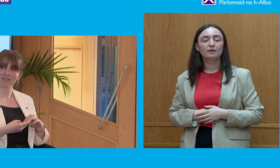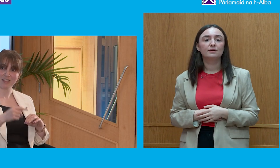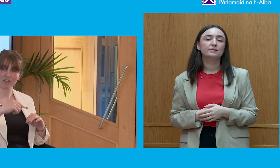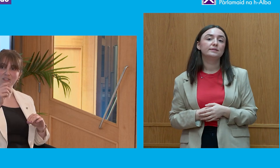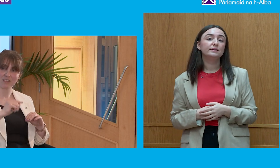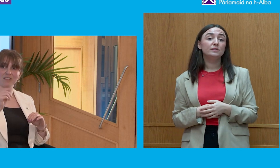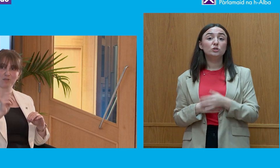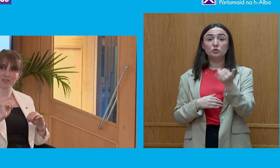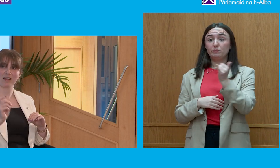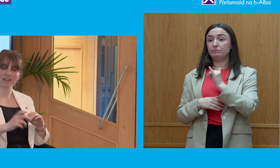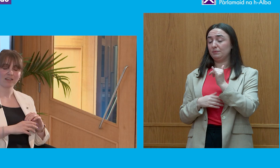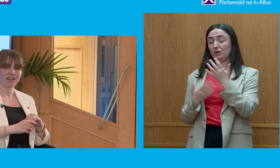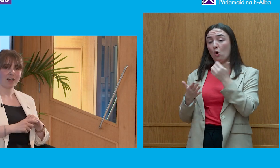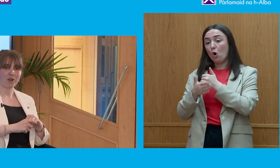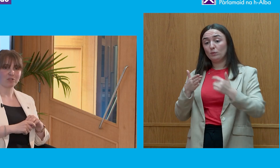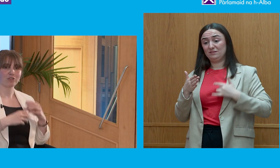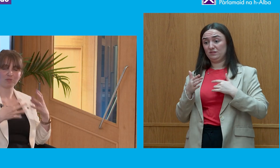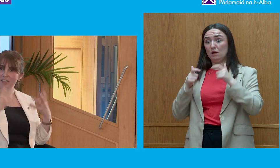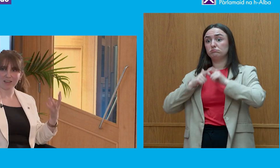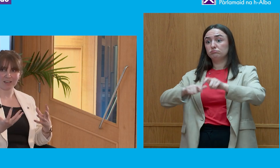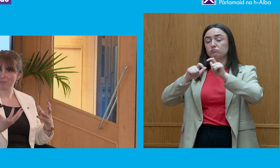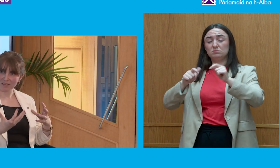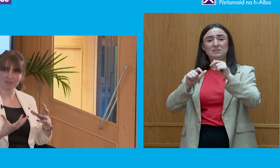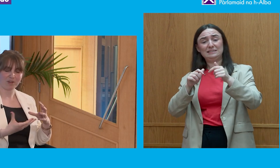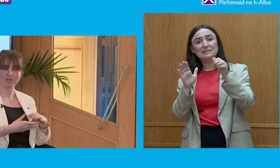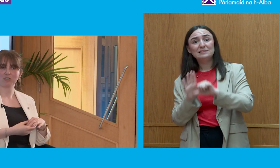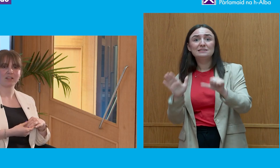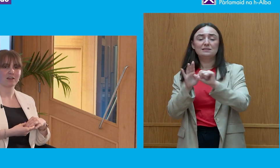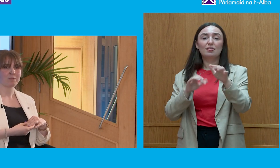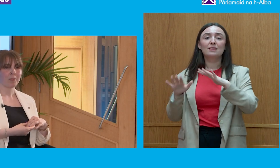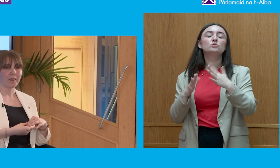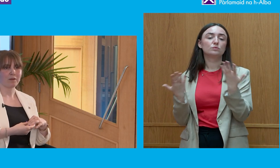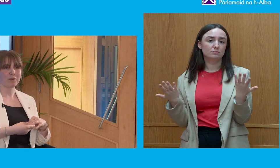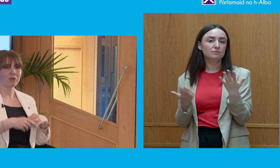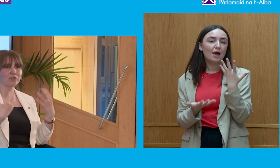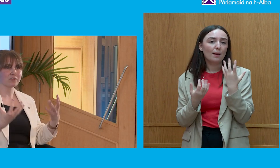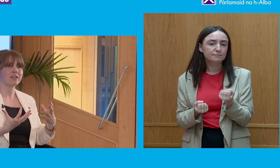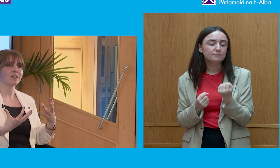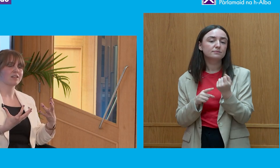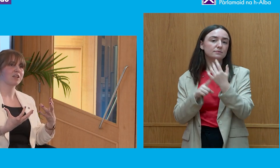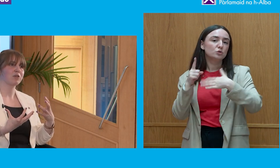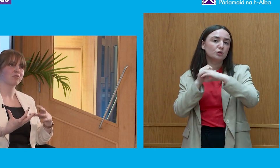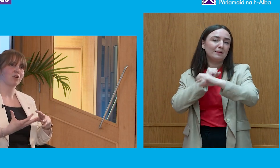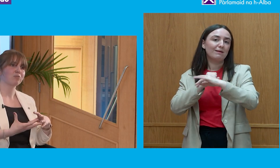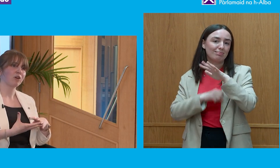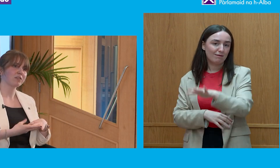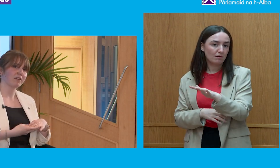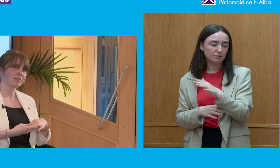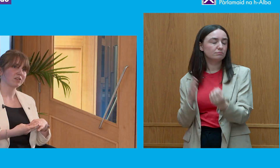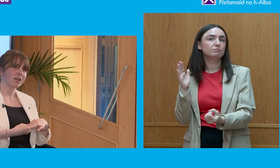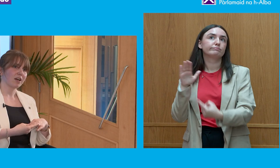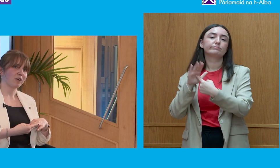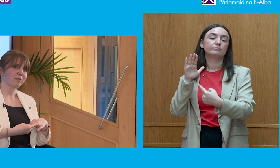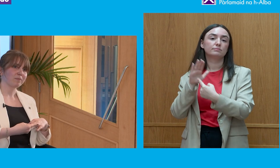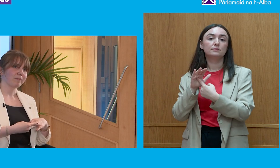as it's constant. It's always there. So social media, I get a massive, massive role in that. But we also see, I think, on a broader